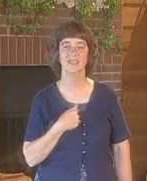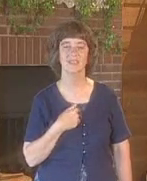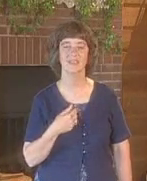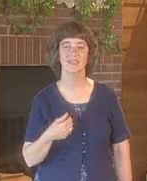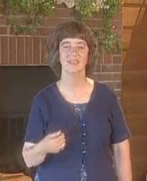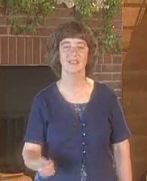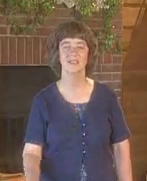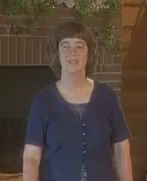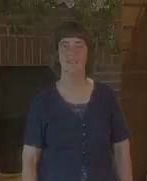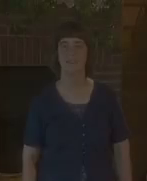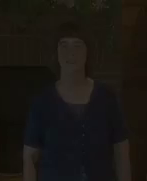free.